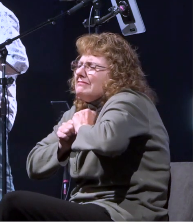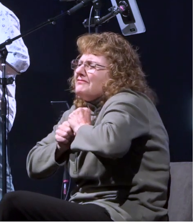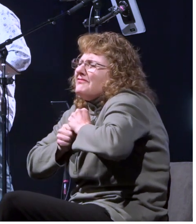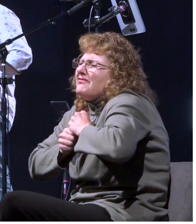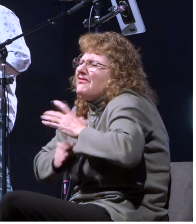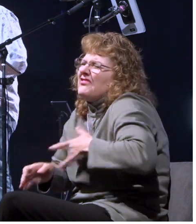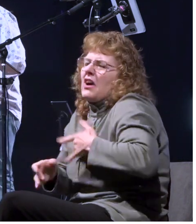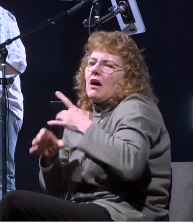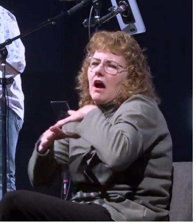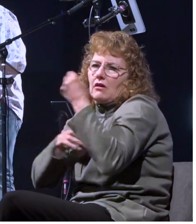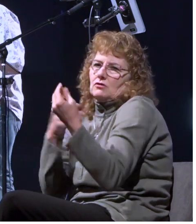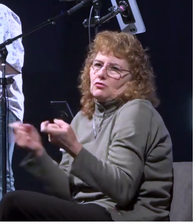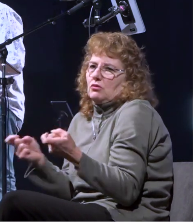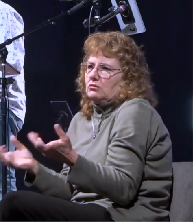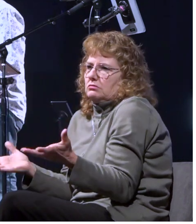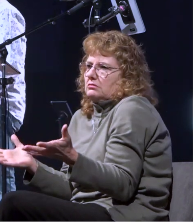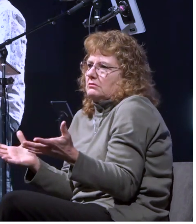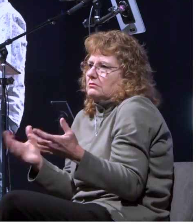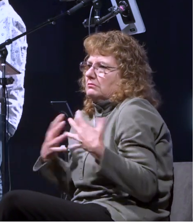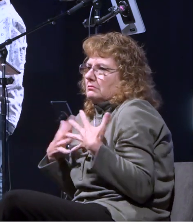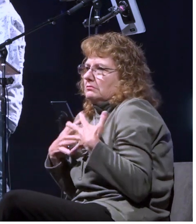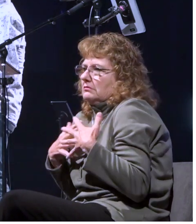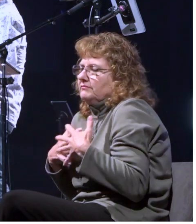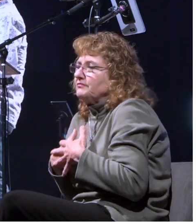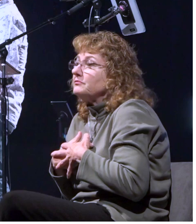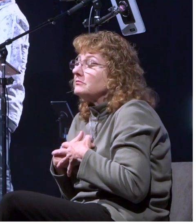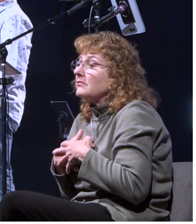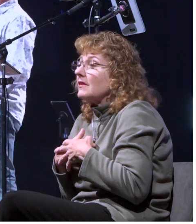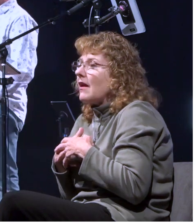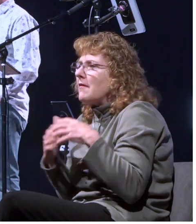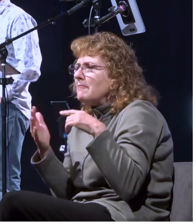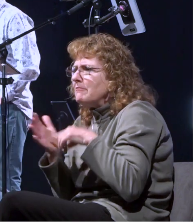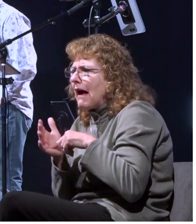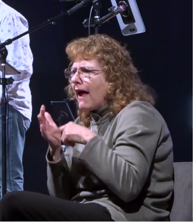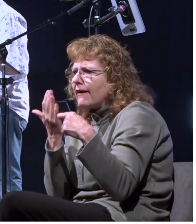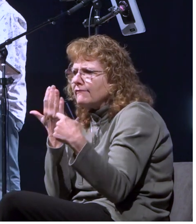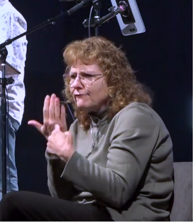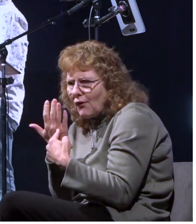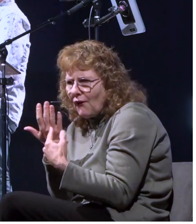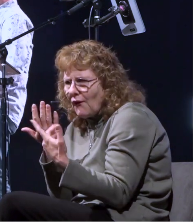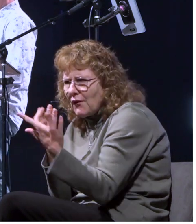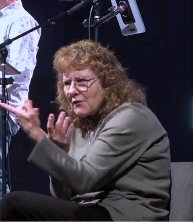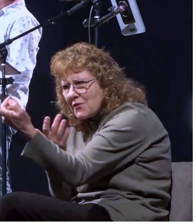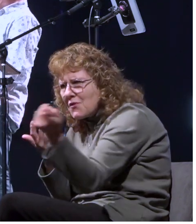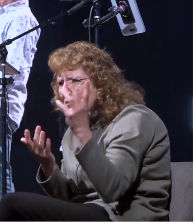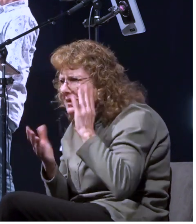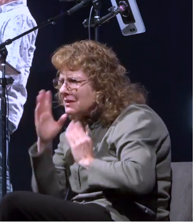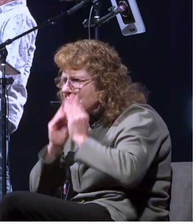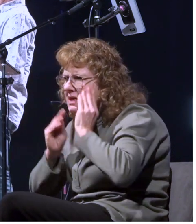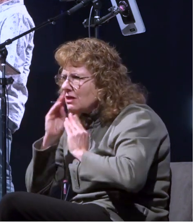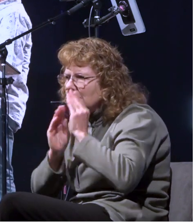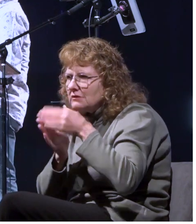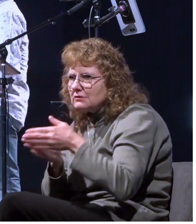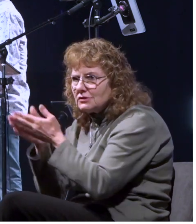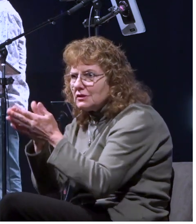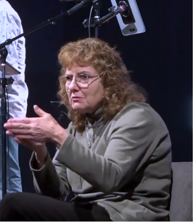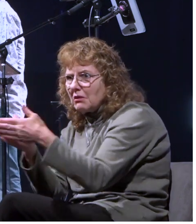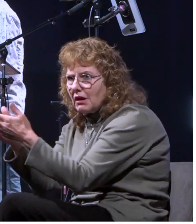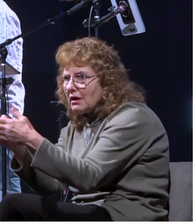environment and and metaphorically speaking maybe you haven't been through a shipwreck maybe you've never experienced somebody who's who's